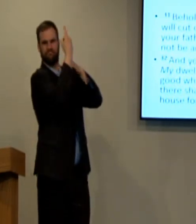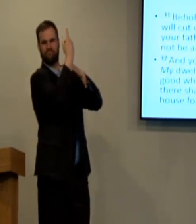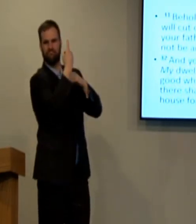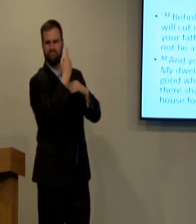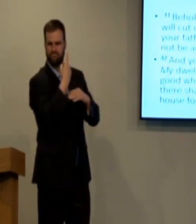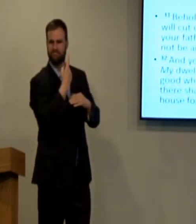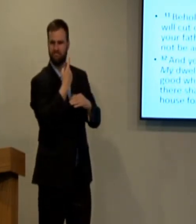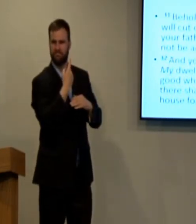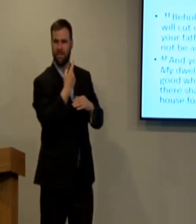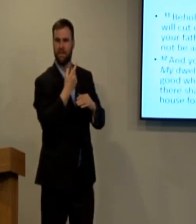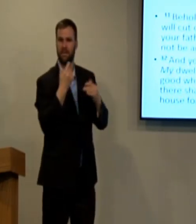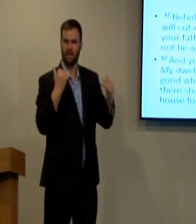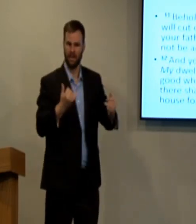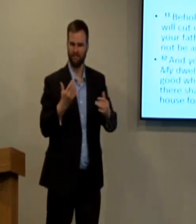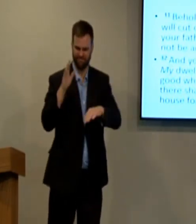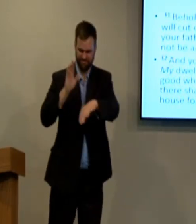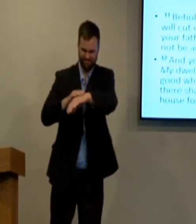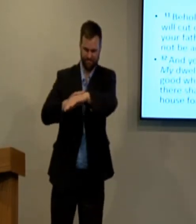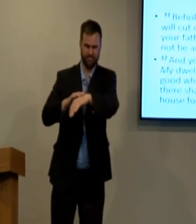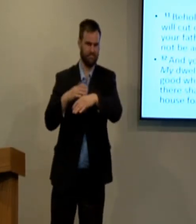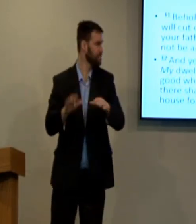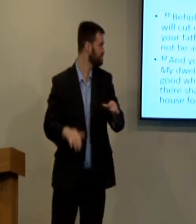by a prophet. This was a reprimand from God.